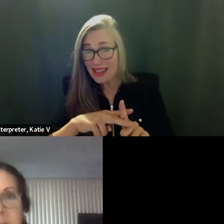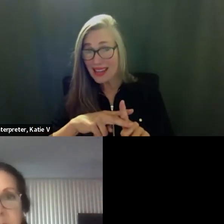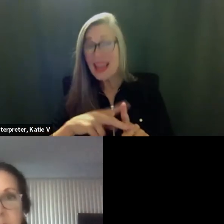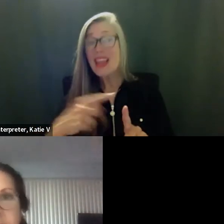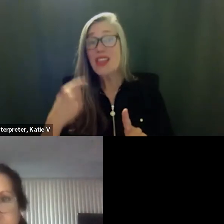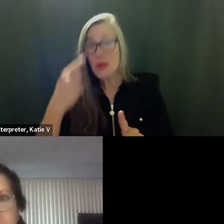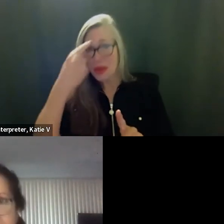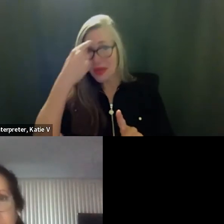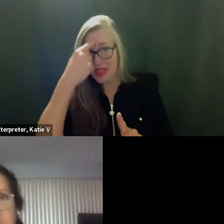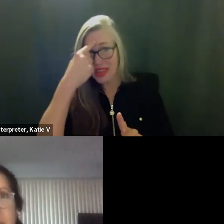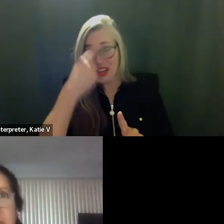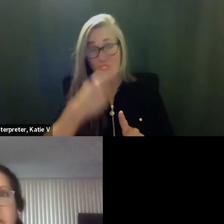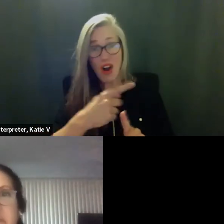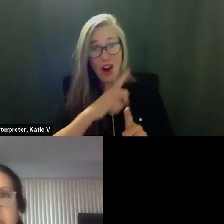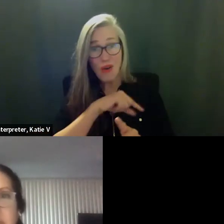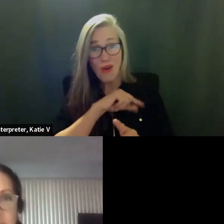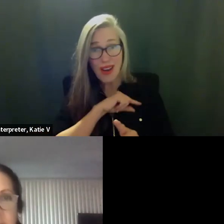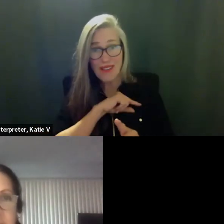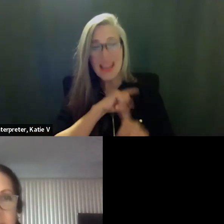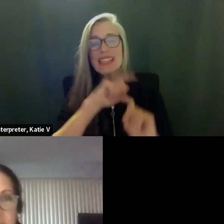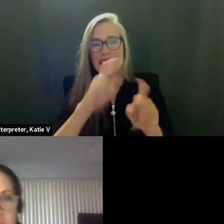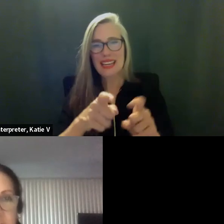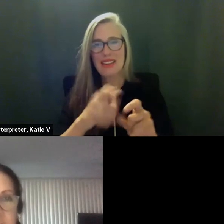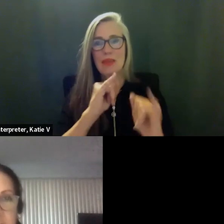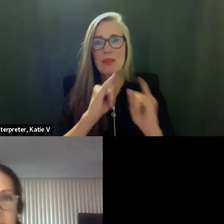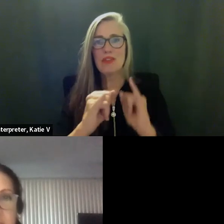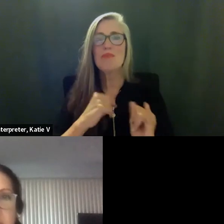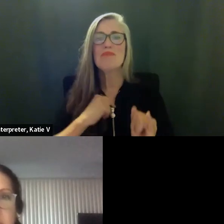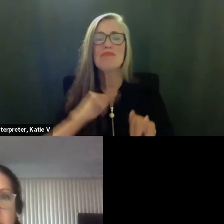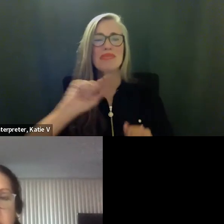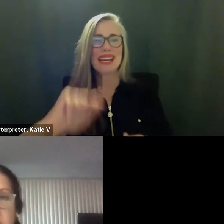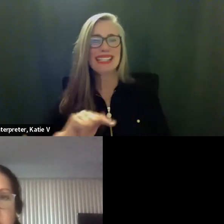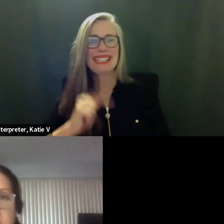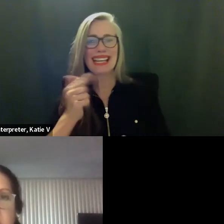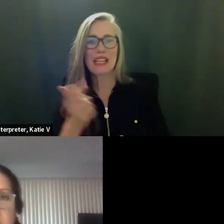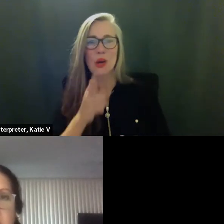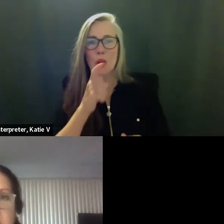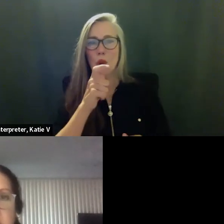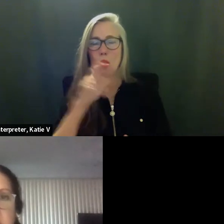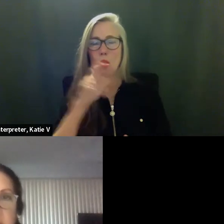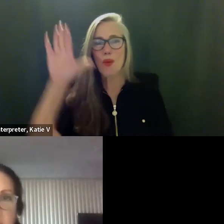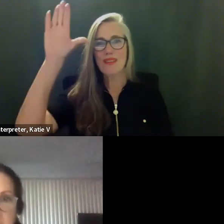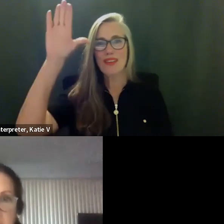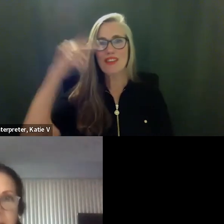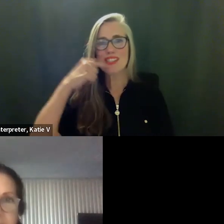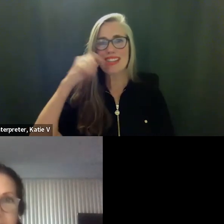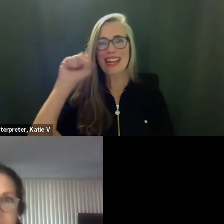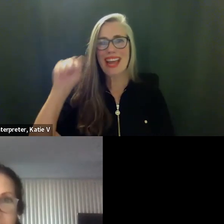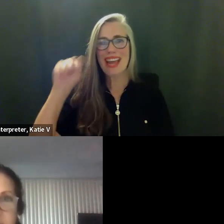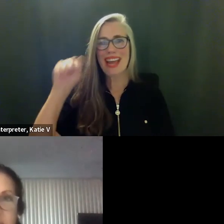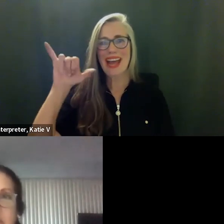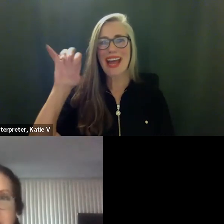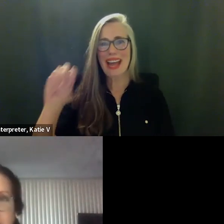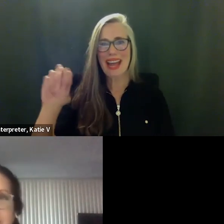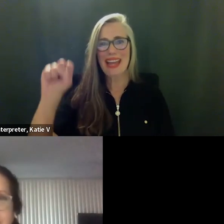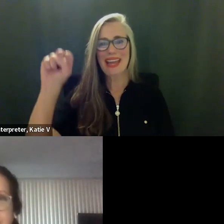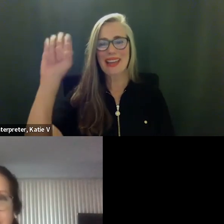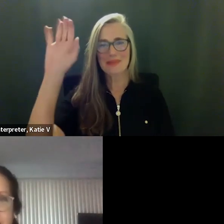i second okay second by me knows all in favor please raise your hand and say aye aye aye all